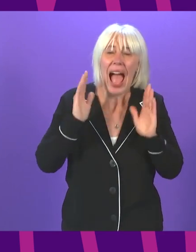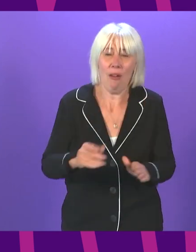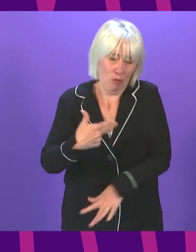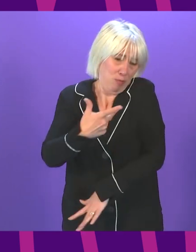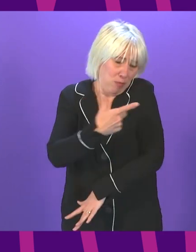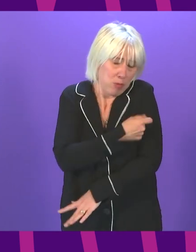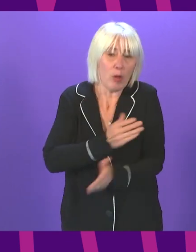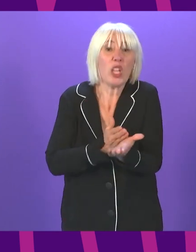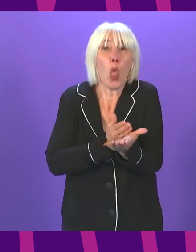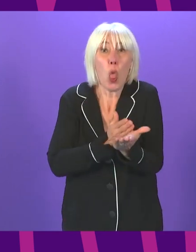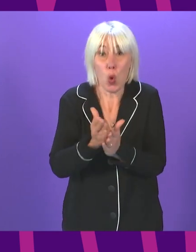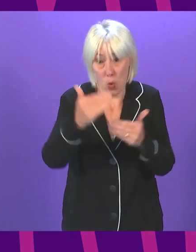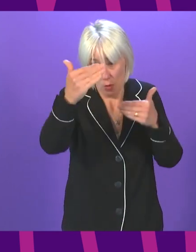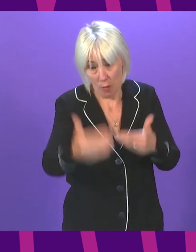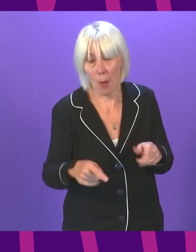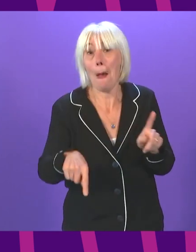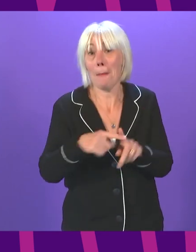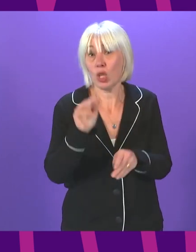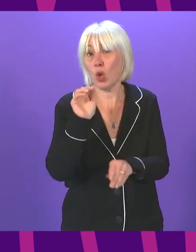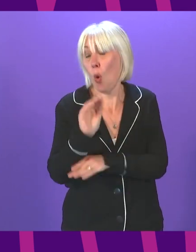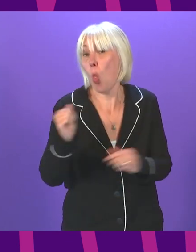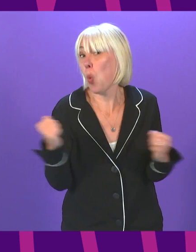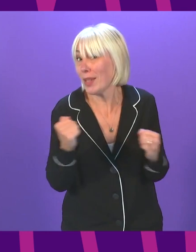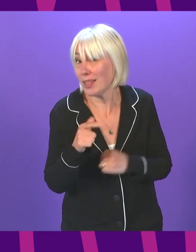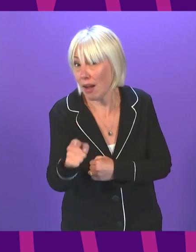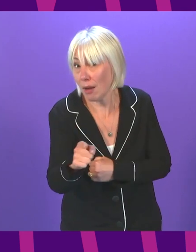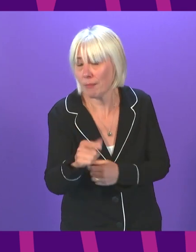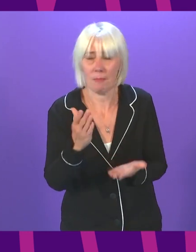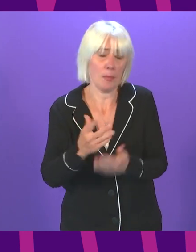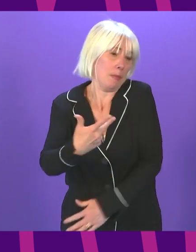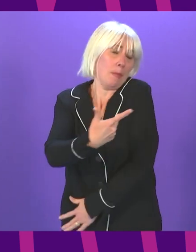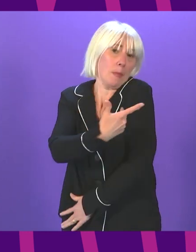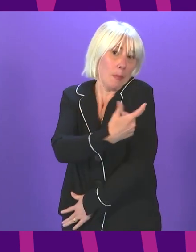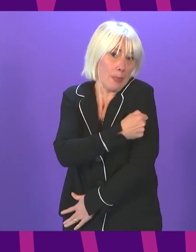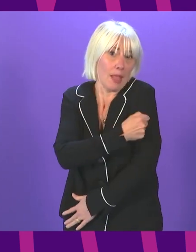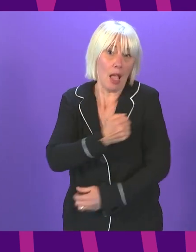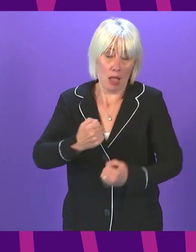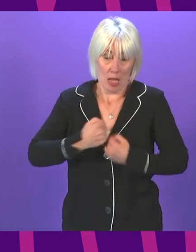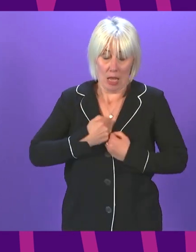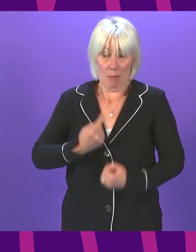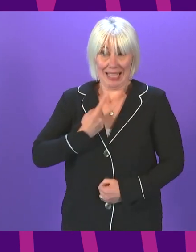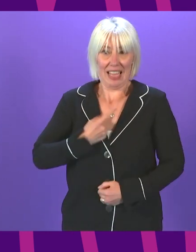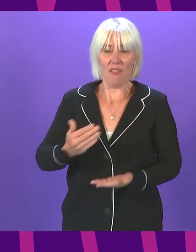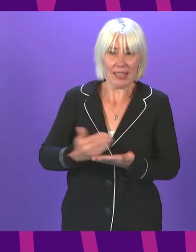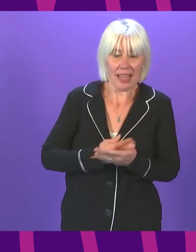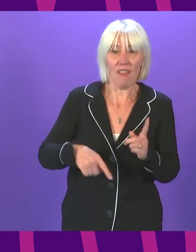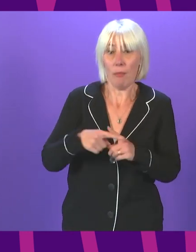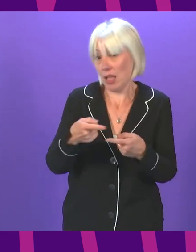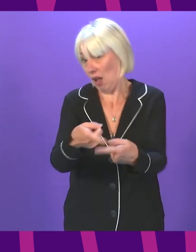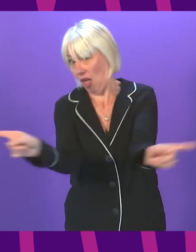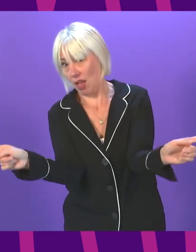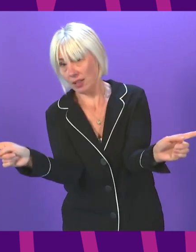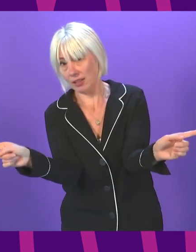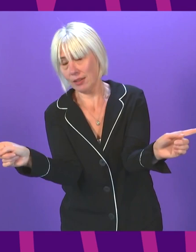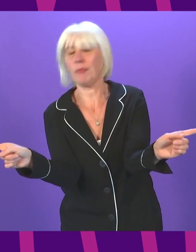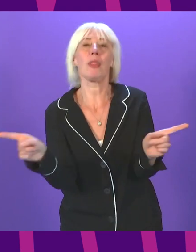safely through the winter months ahead. By getting vaccinated, we help keep ourselves and others safe. But the reverse of that